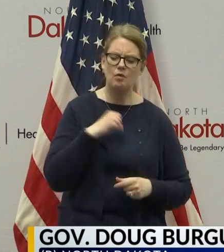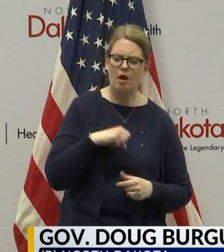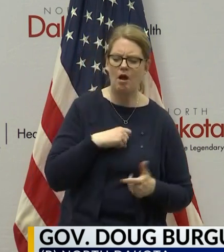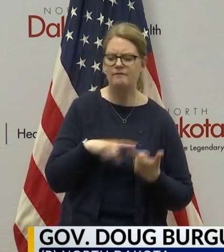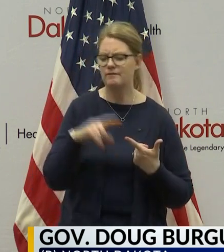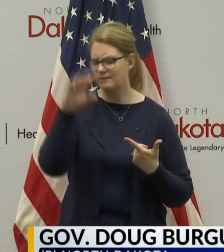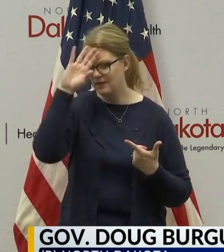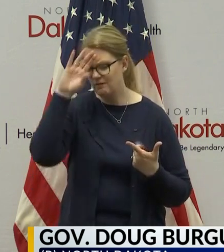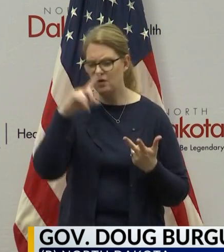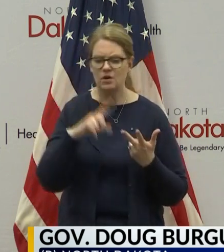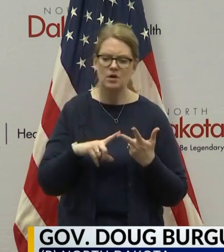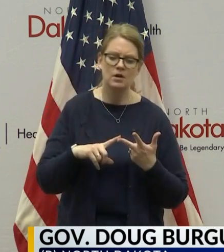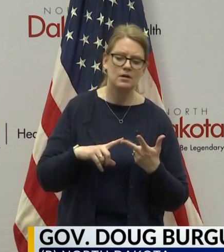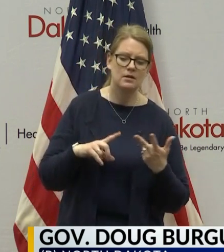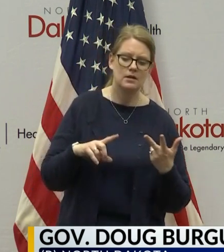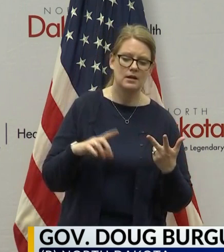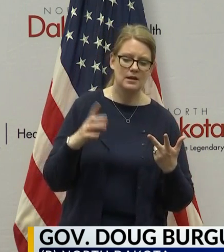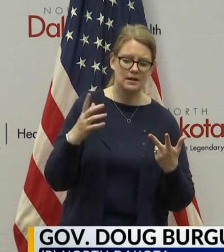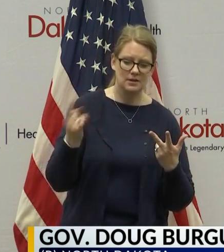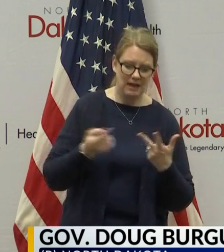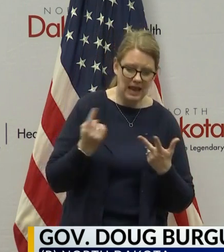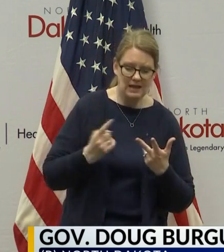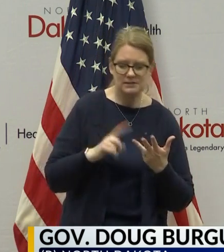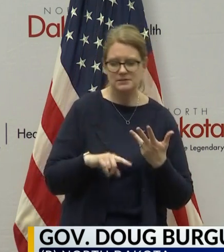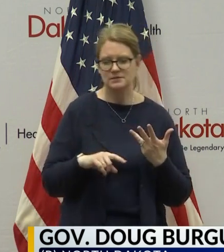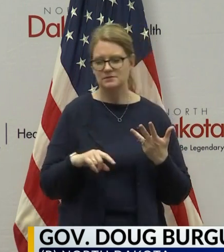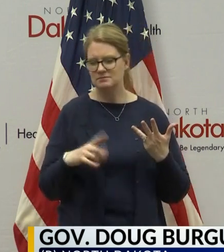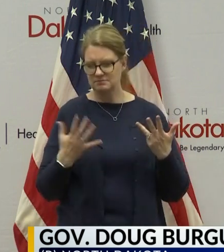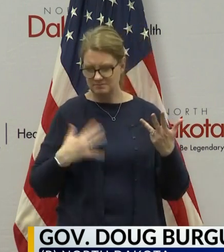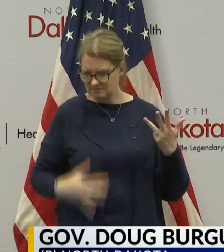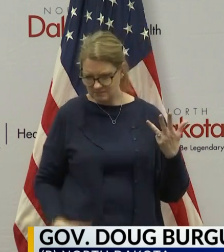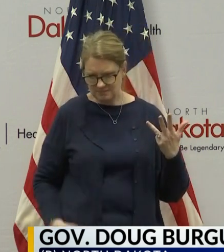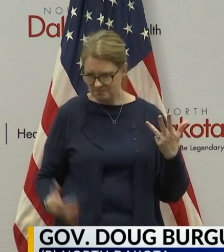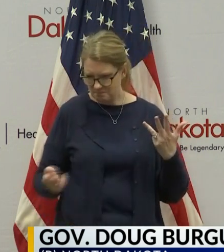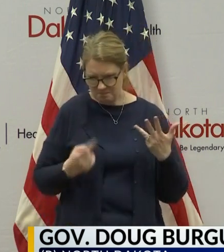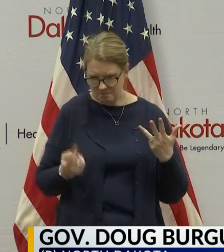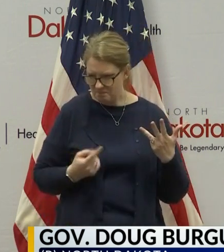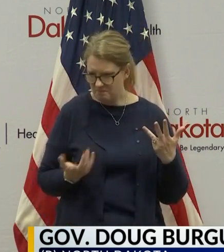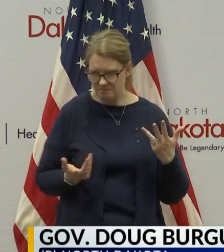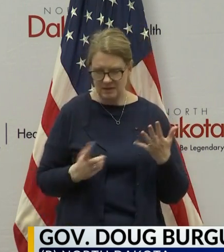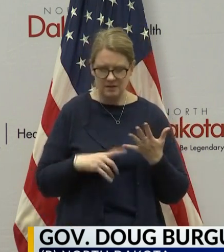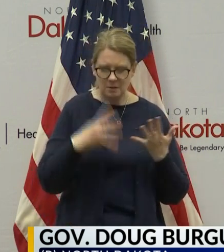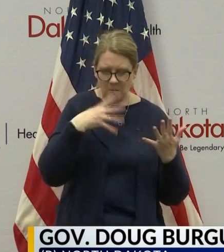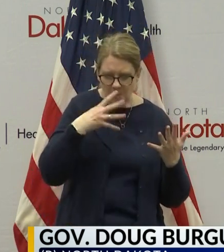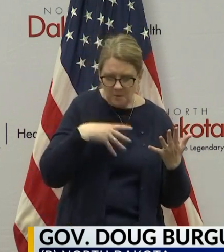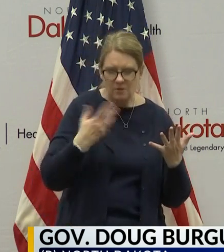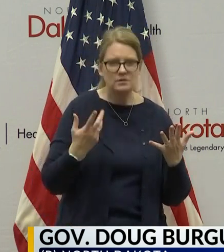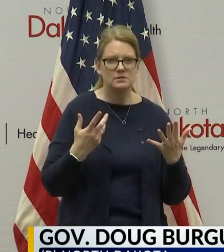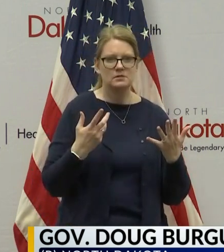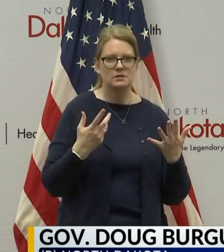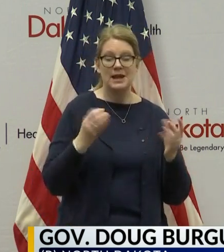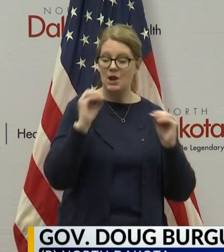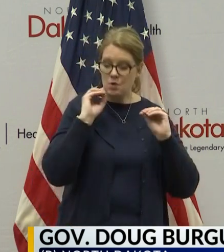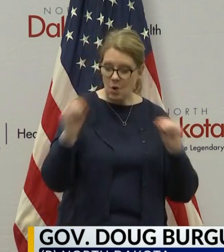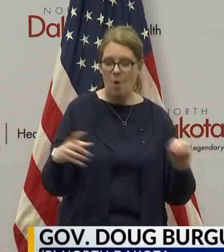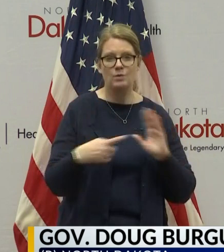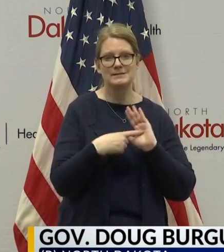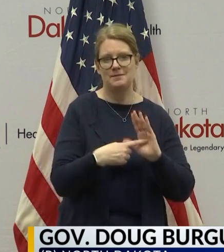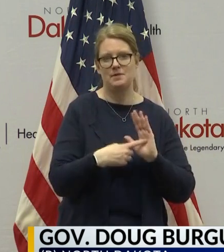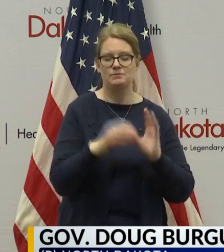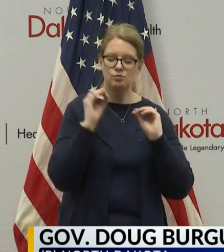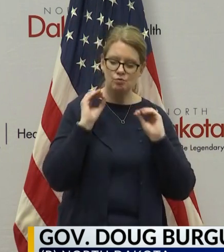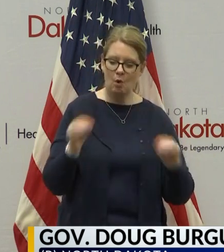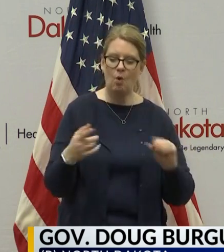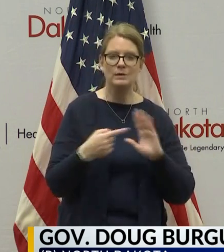Have you had a fever? No. Have you had any aches or pains? No. Have you had, you know, runny nose? No. mean, if they're asymptomatic,